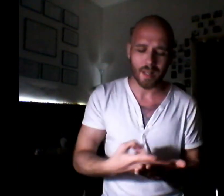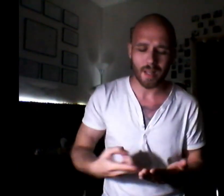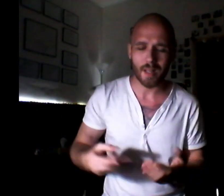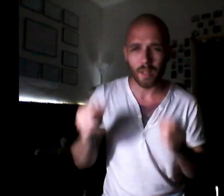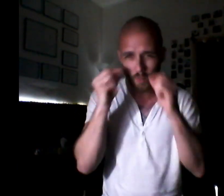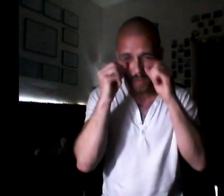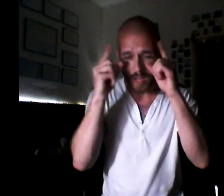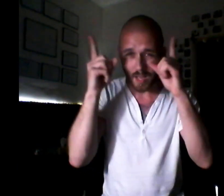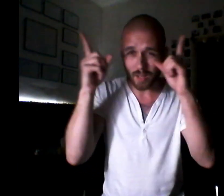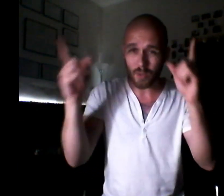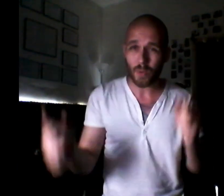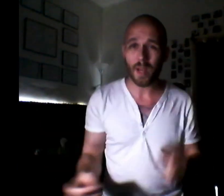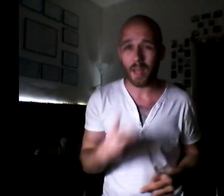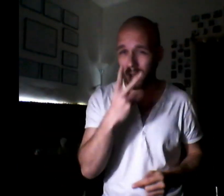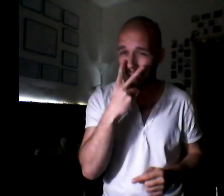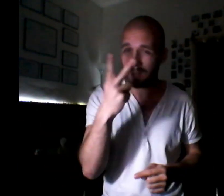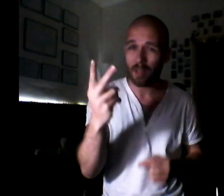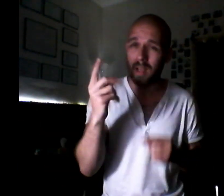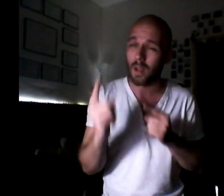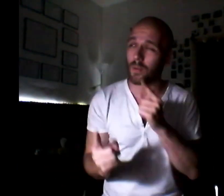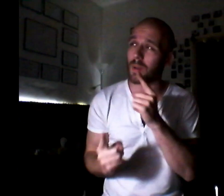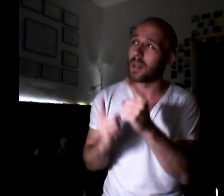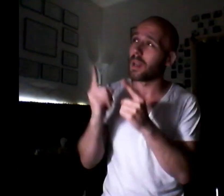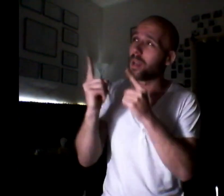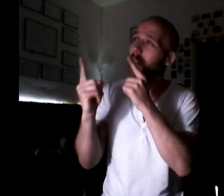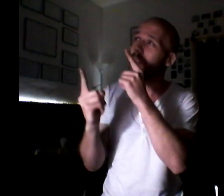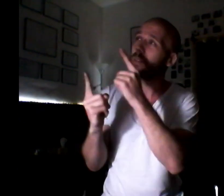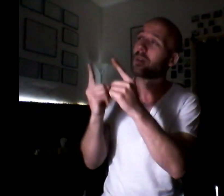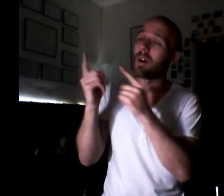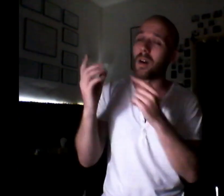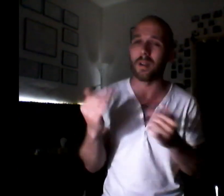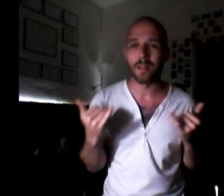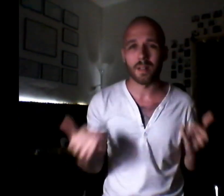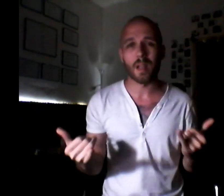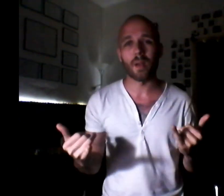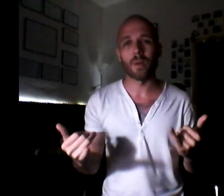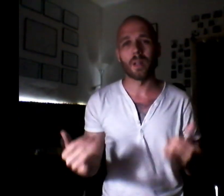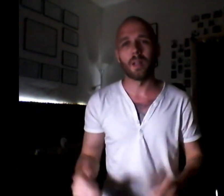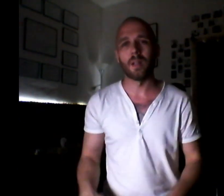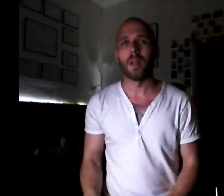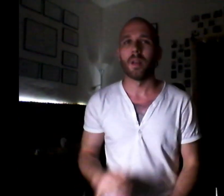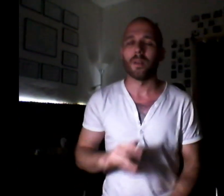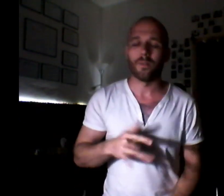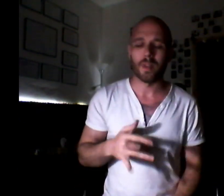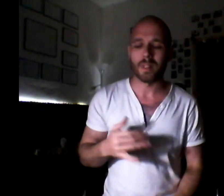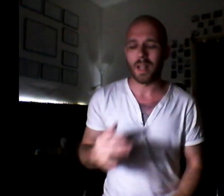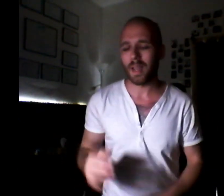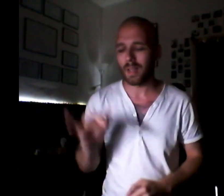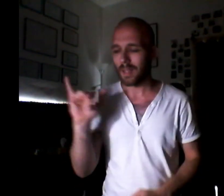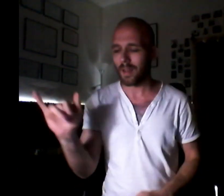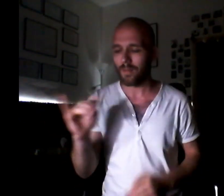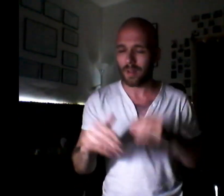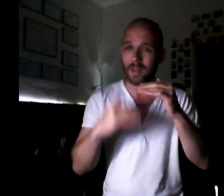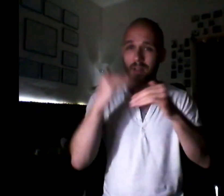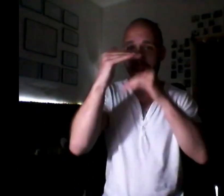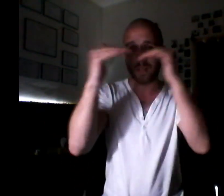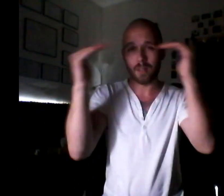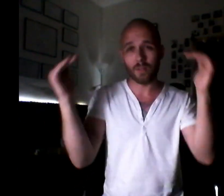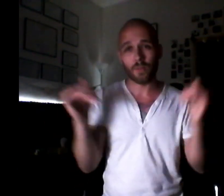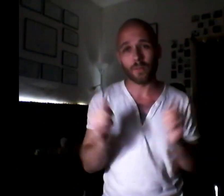Laying wide awake and staring at the stars now It feels like heaven is